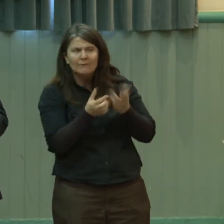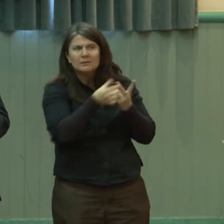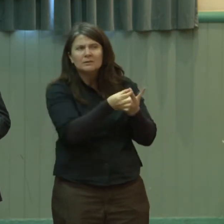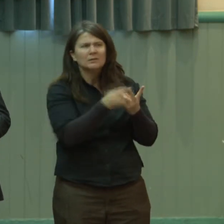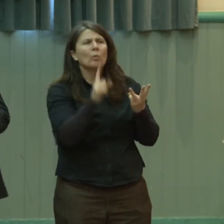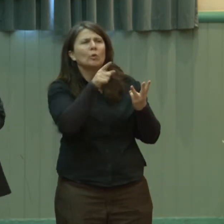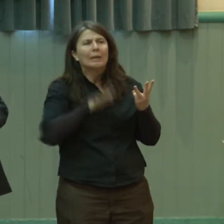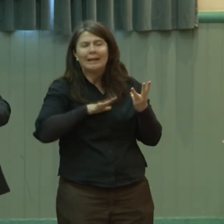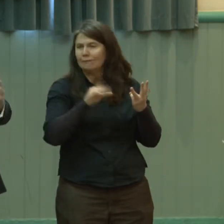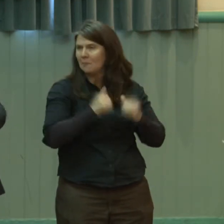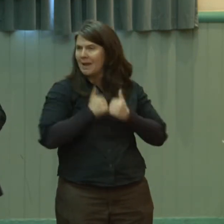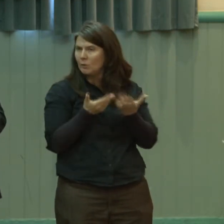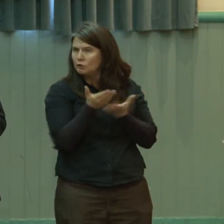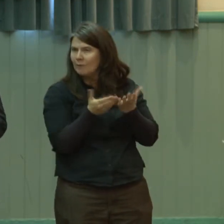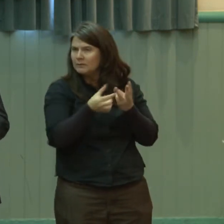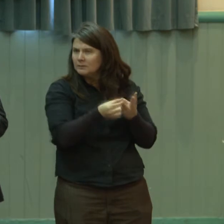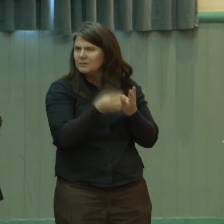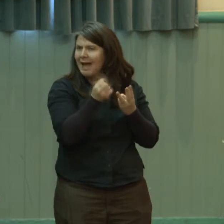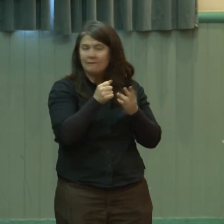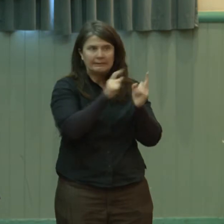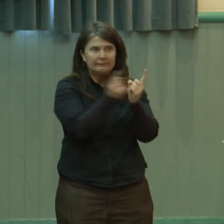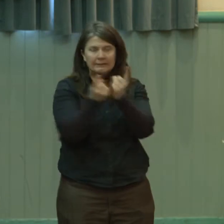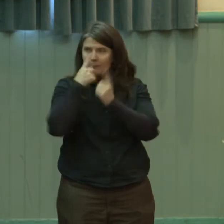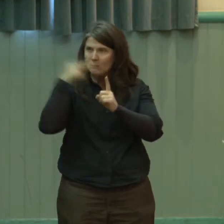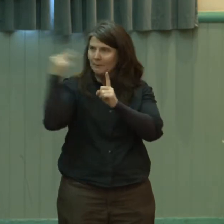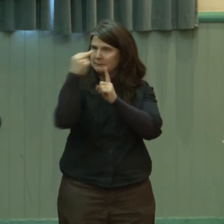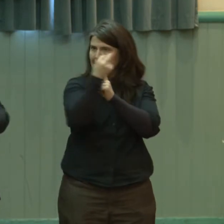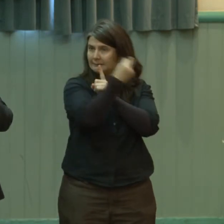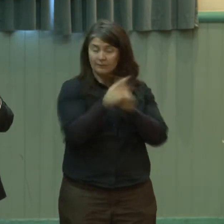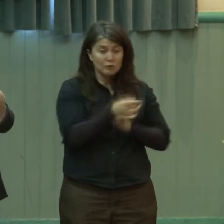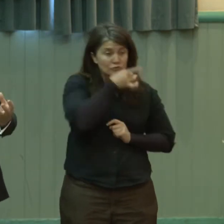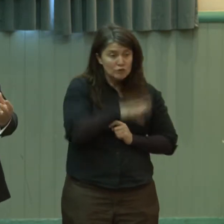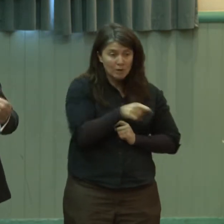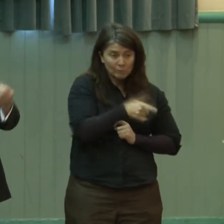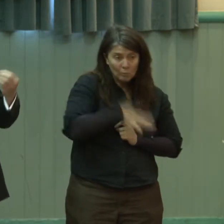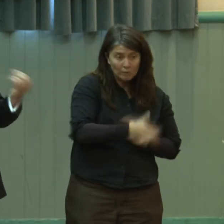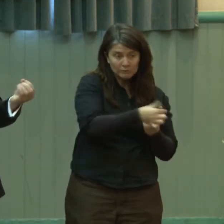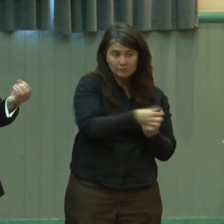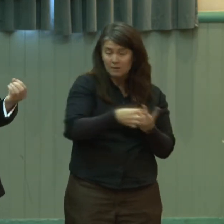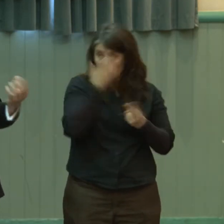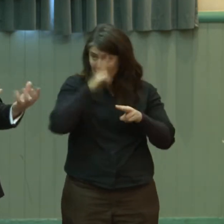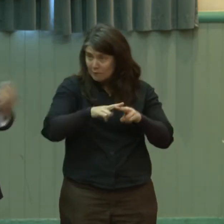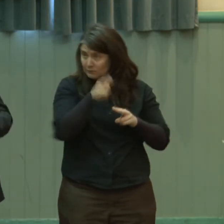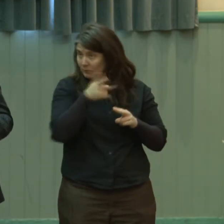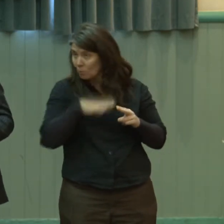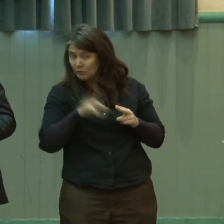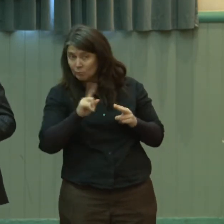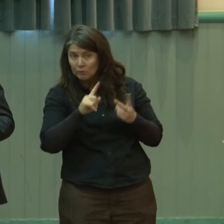And we get different perspectives of different people. So what does the child want? What does the parent want? And the referrer usually gives their opinion about what